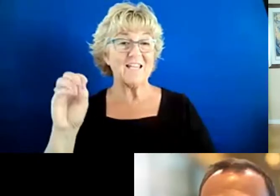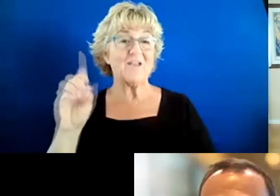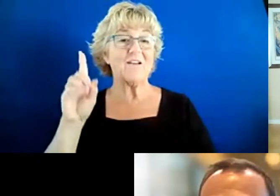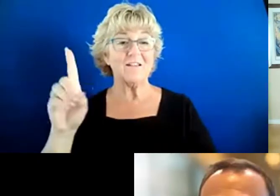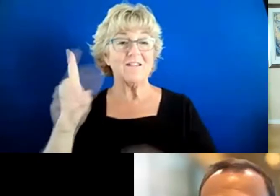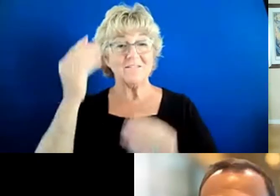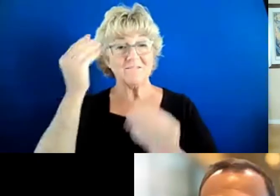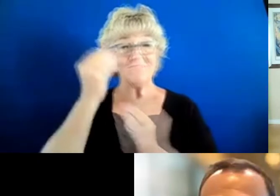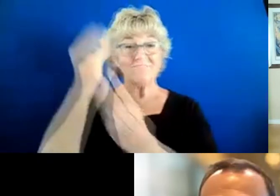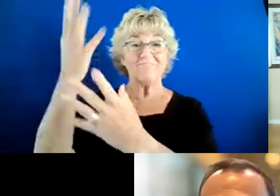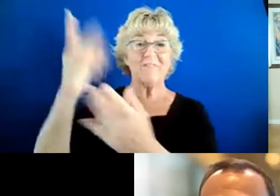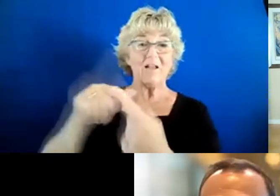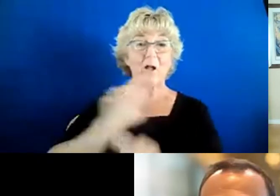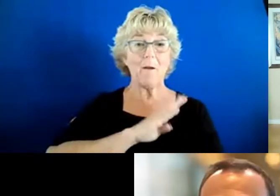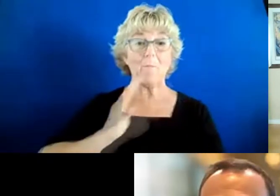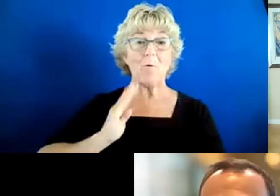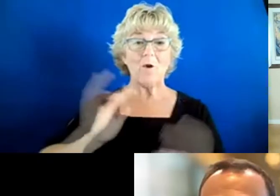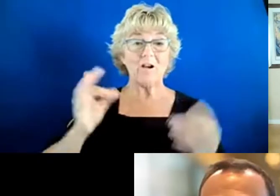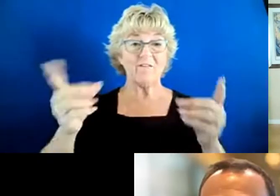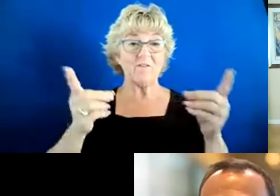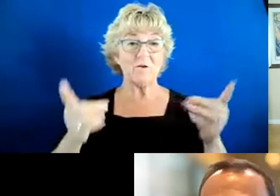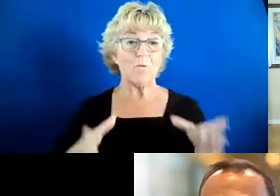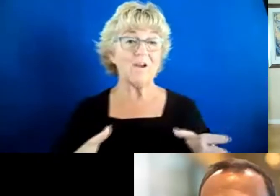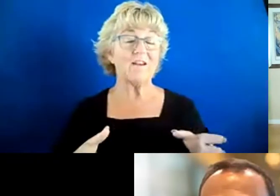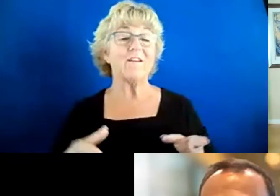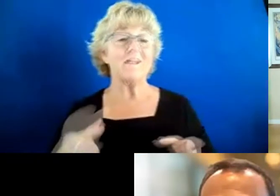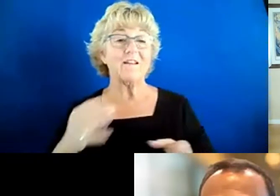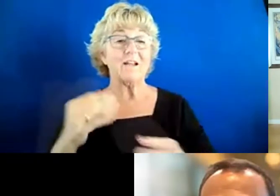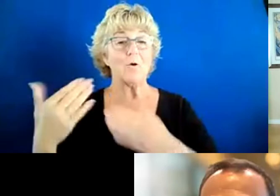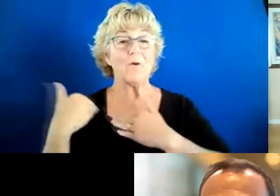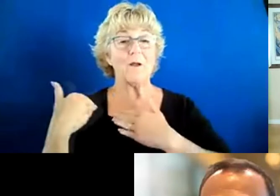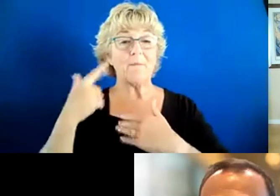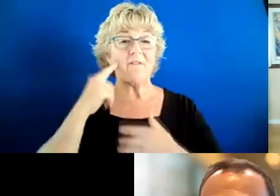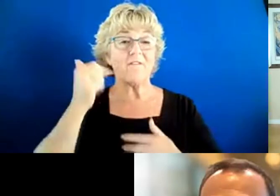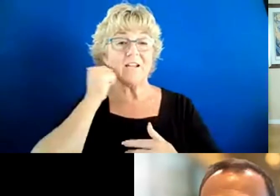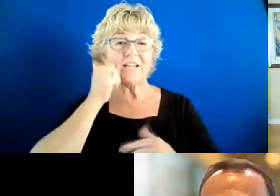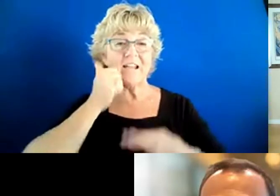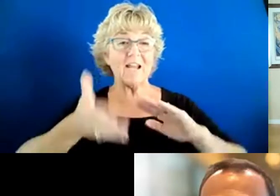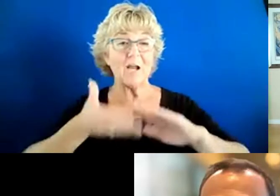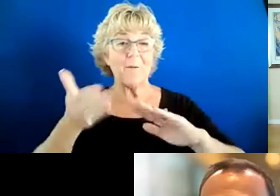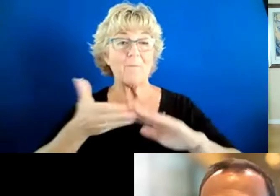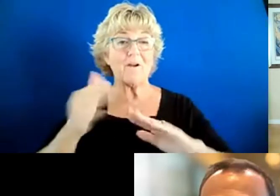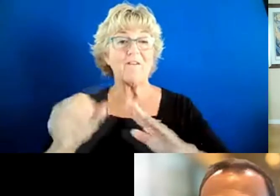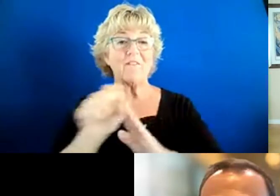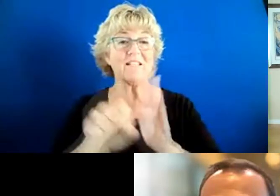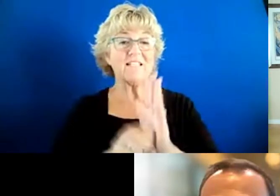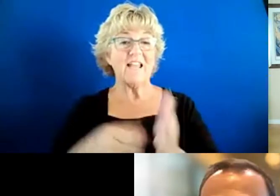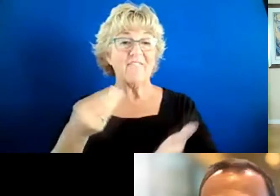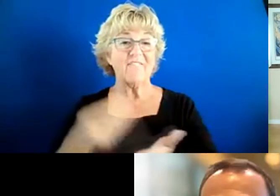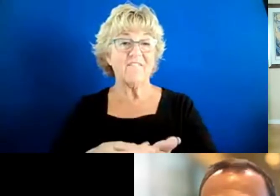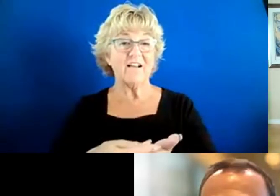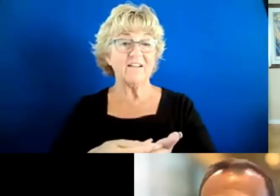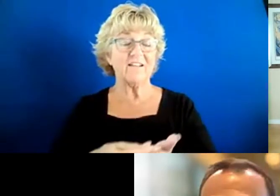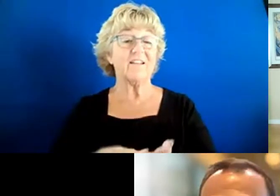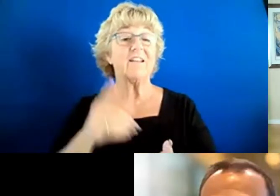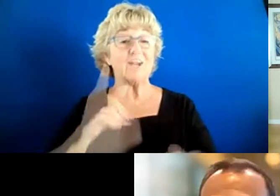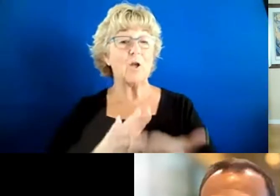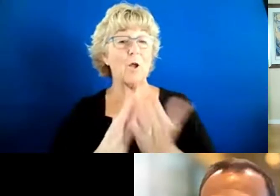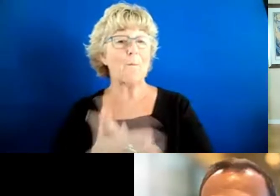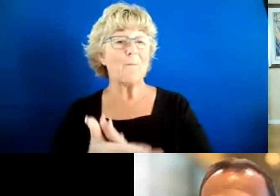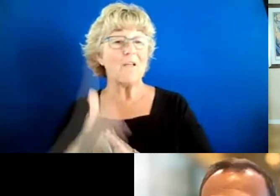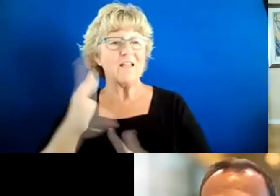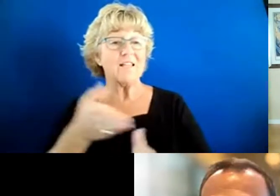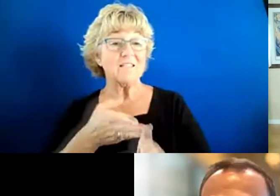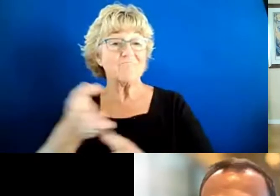directly to the board of directors and is responsible for the day-to-day operation of State Fund. Vern began his